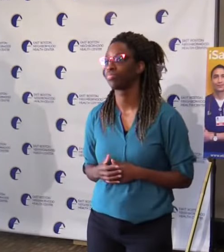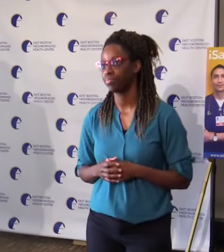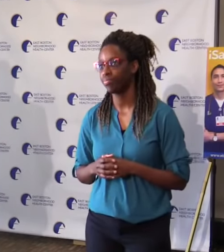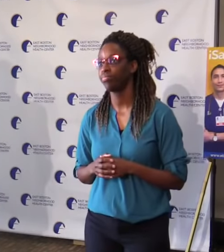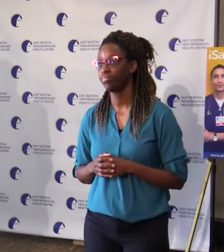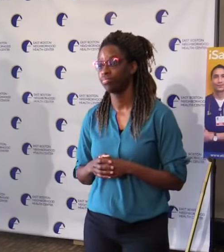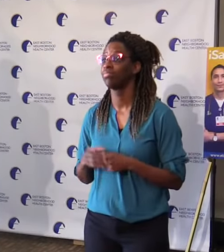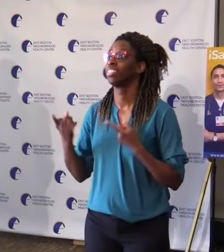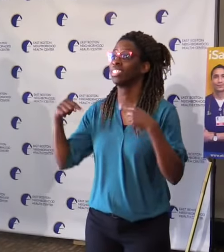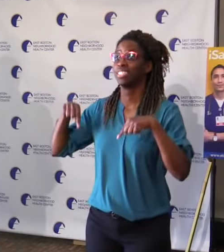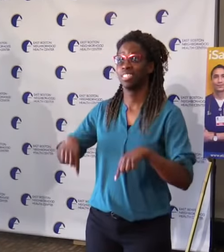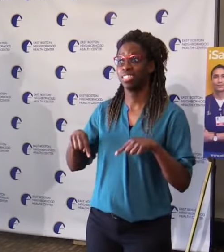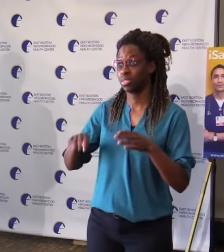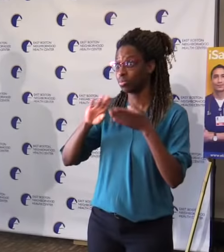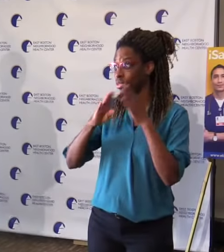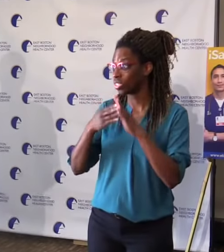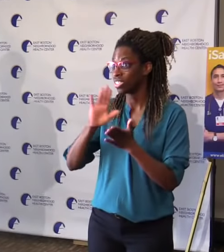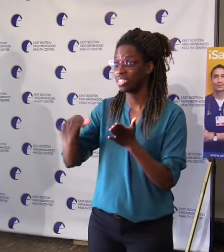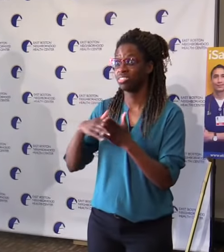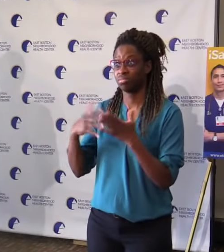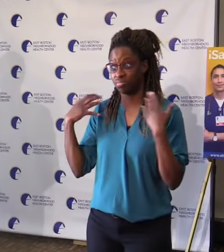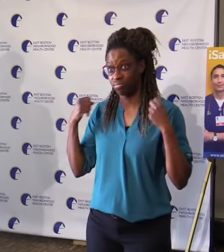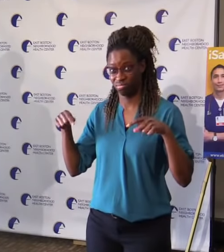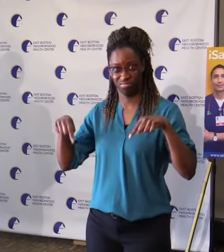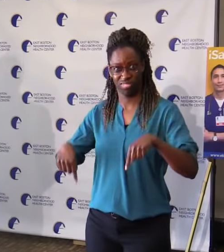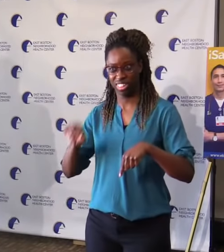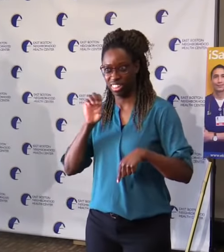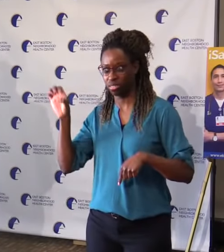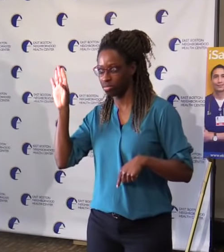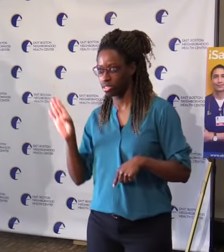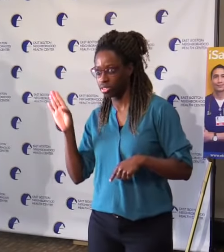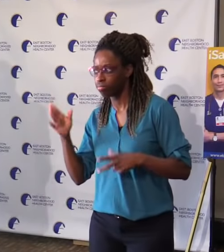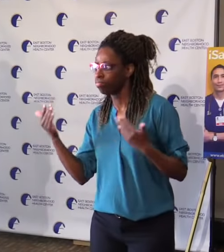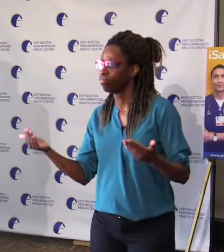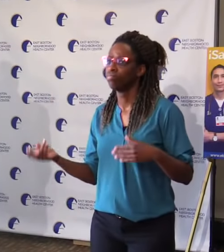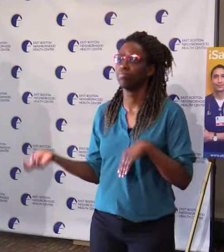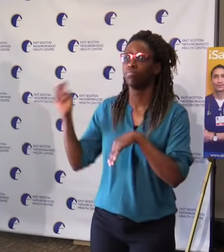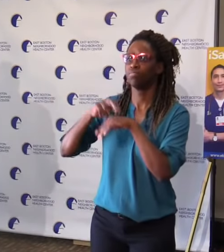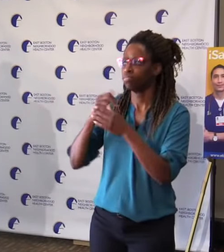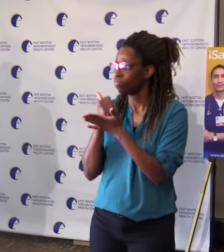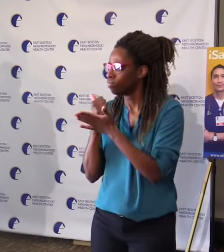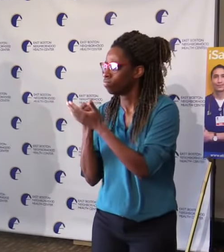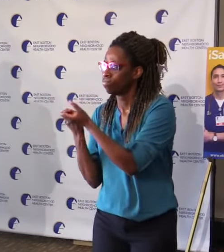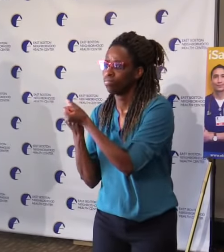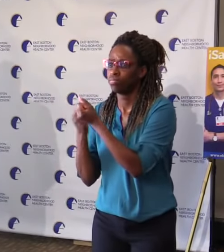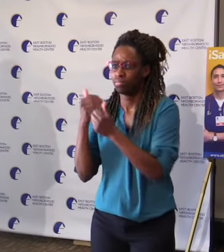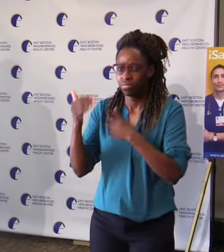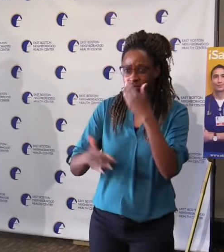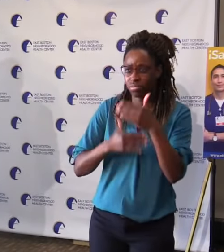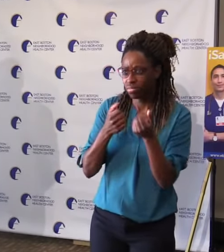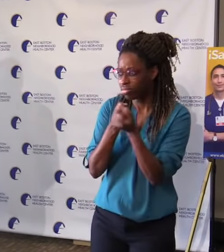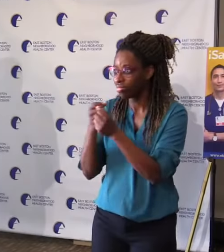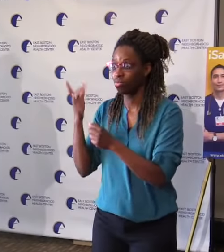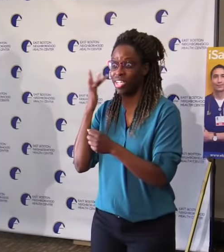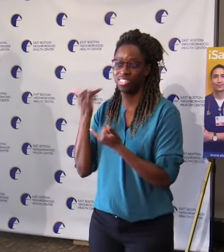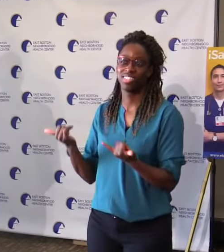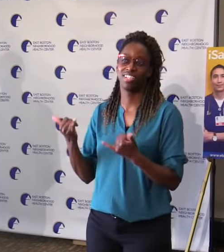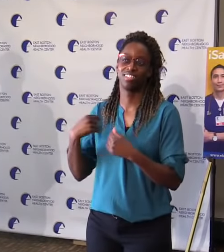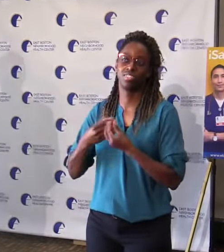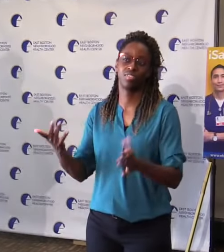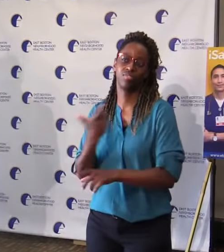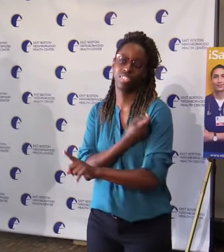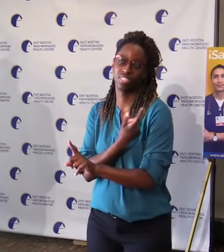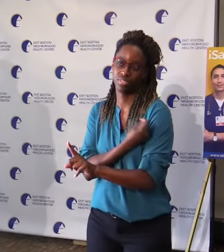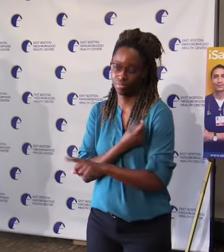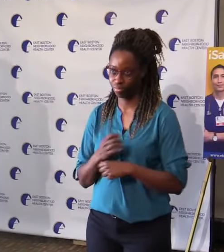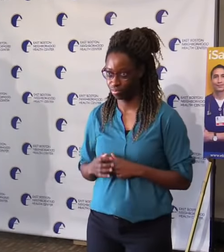neighbors and their neighborhoods and their communities as part of our Commonwealth's vaccination efforts. So far,